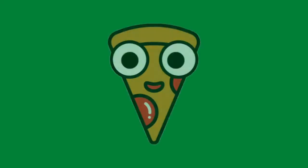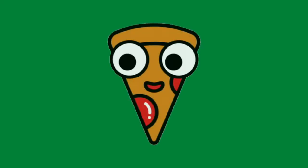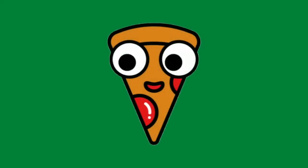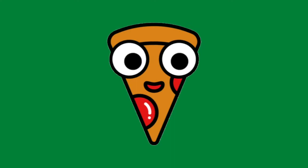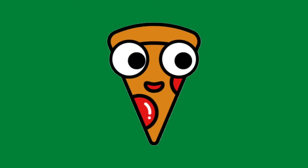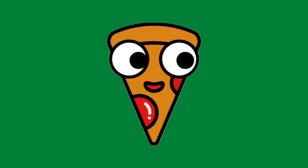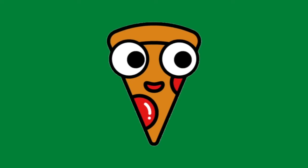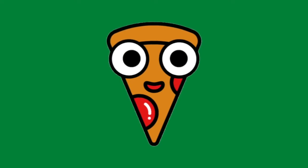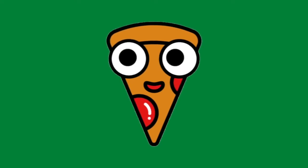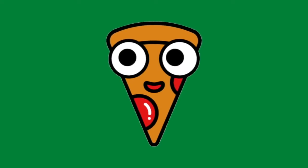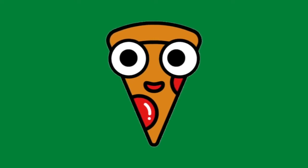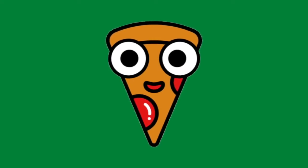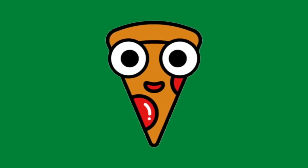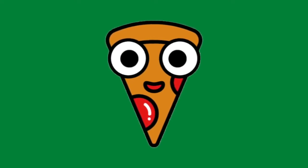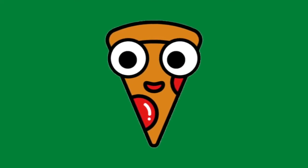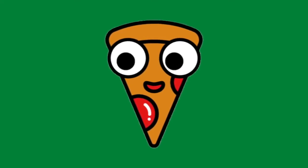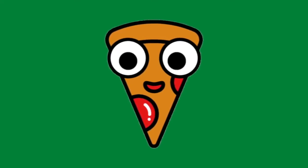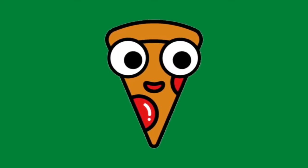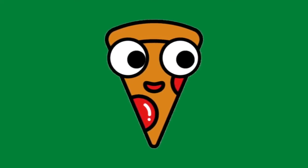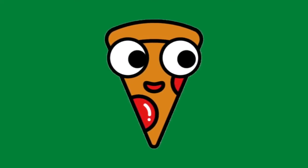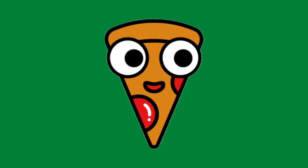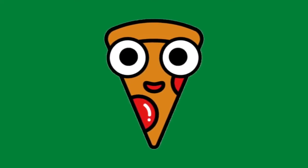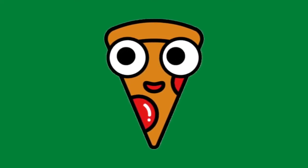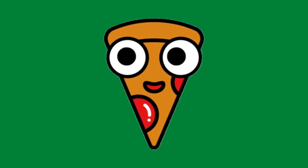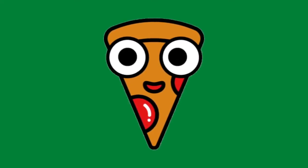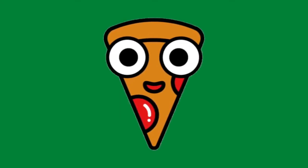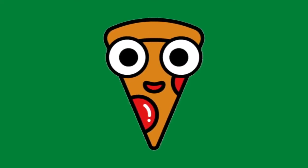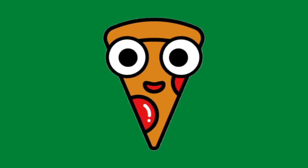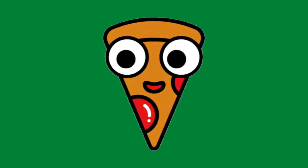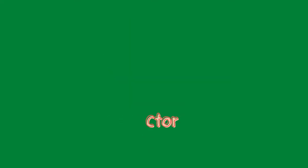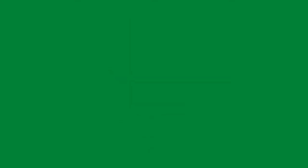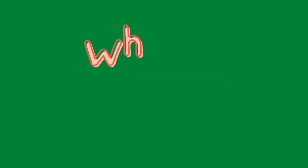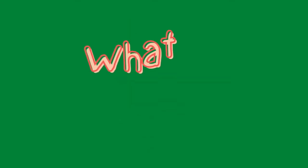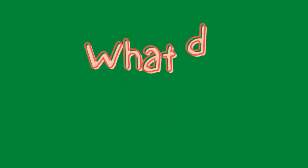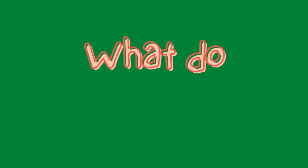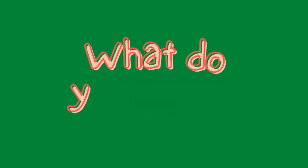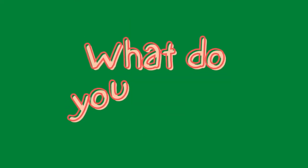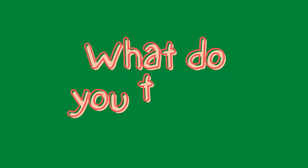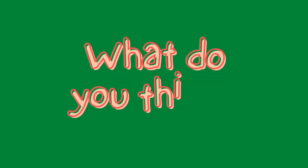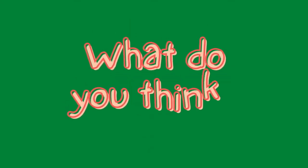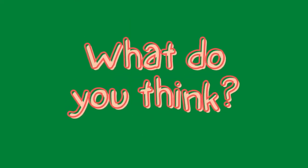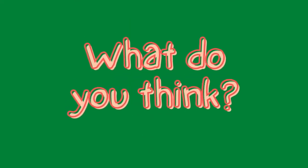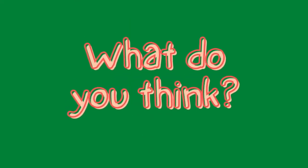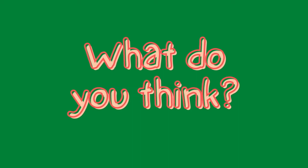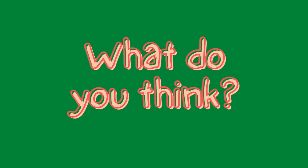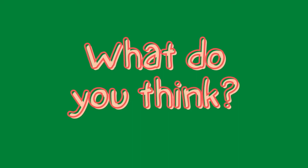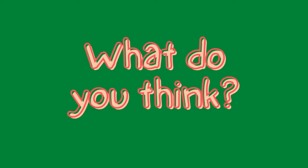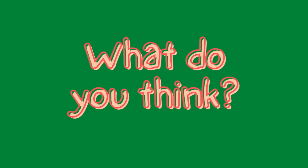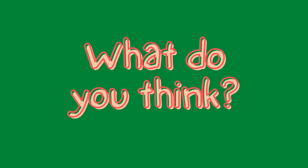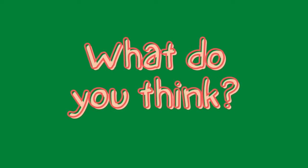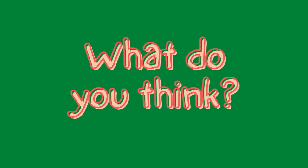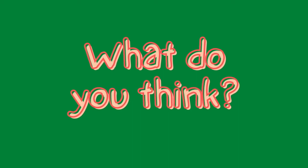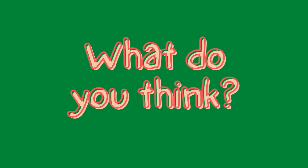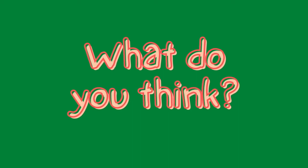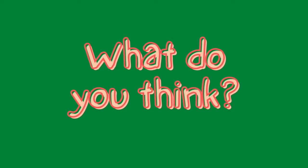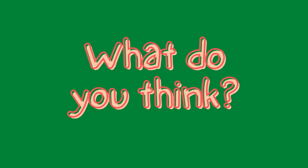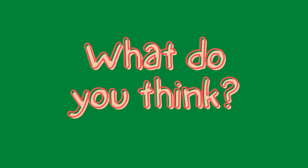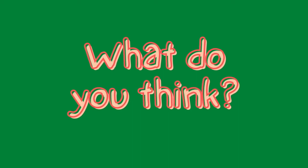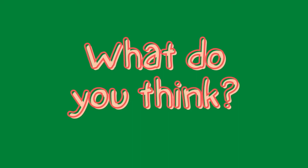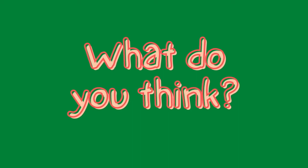The pizza demands that the audience decide a vote too. And so the pizza asks the audience before a